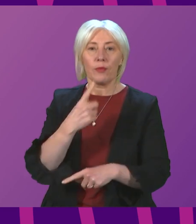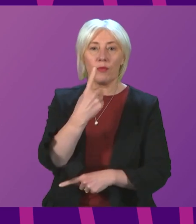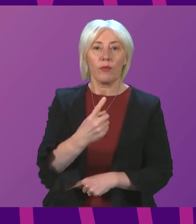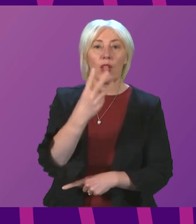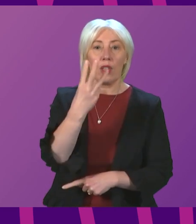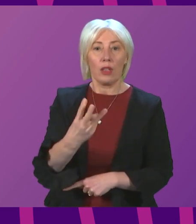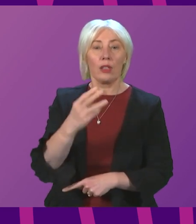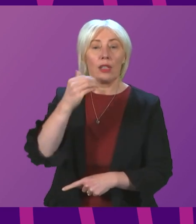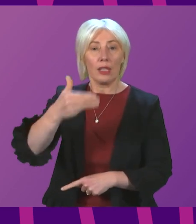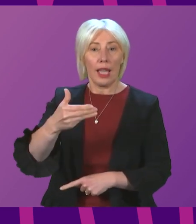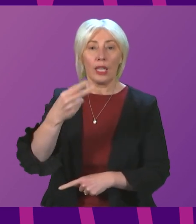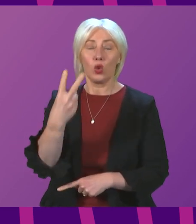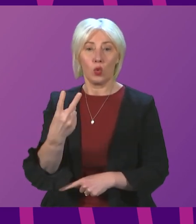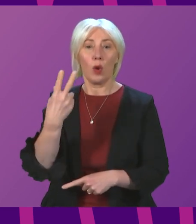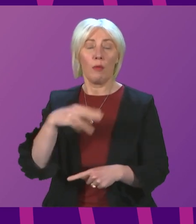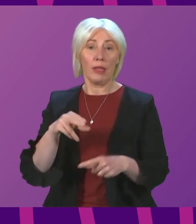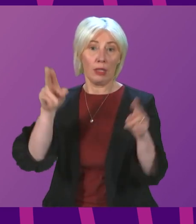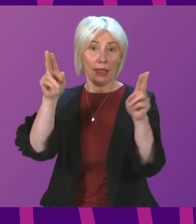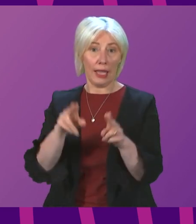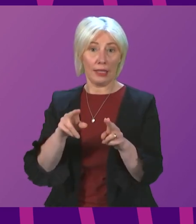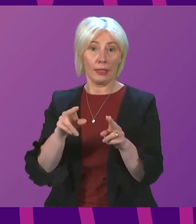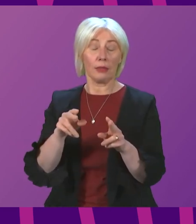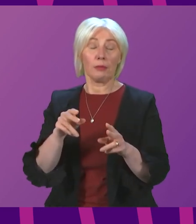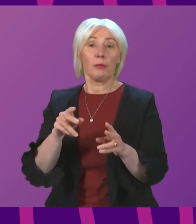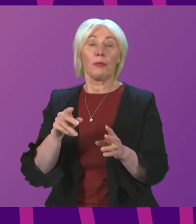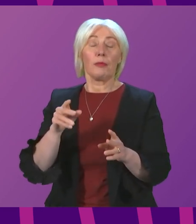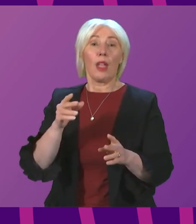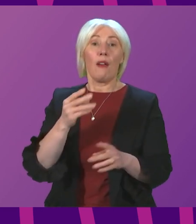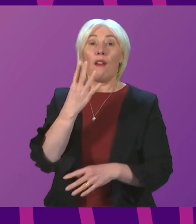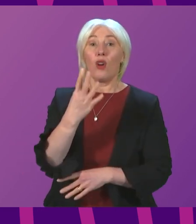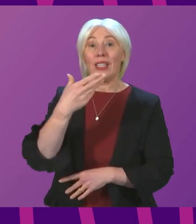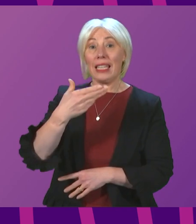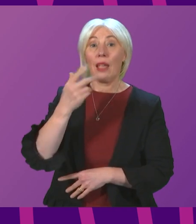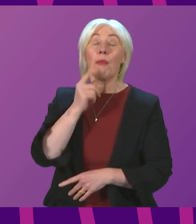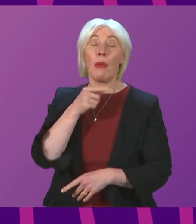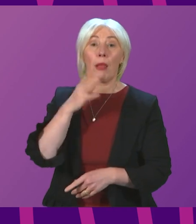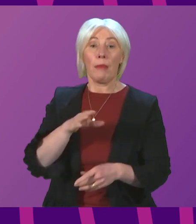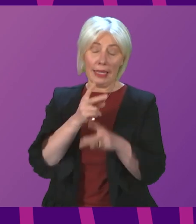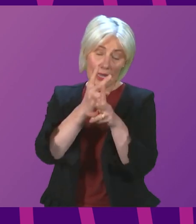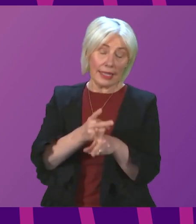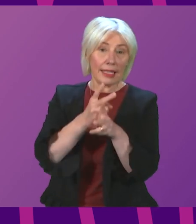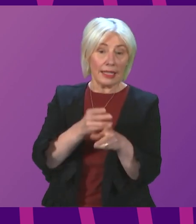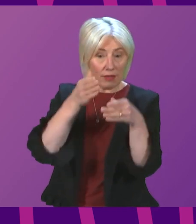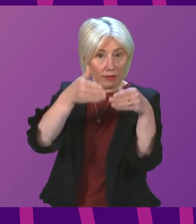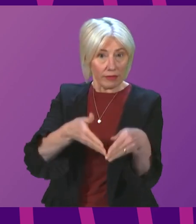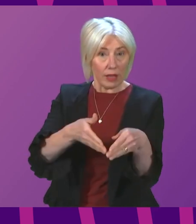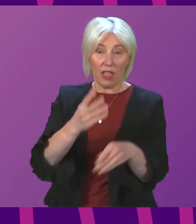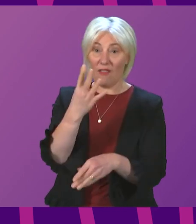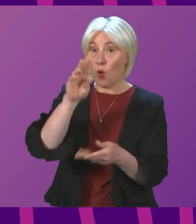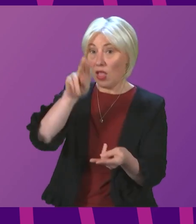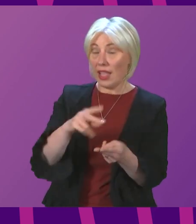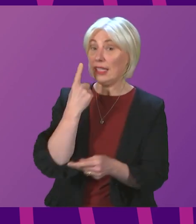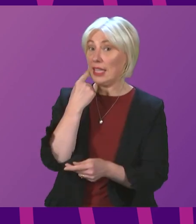are in hospital with COVID-43 fewer than yesterday. 49 people are in intensive care, 4 fewer than yesterday.